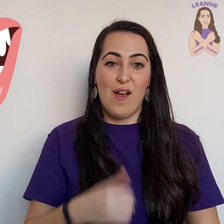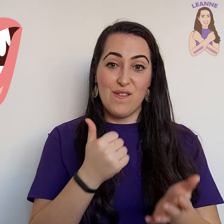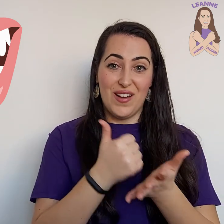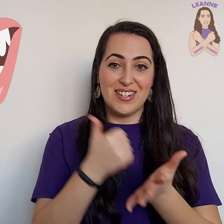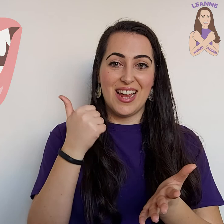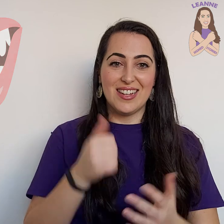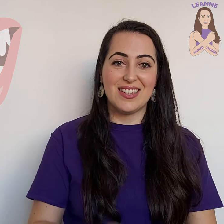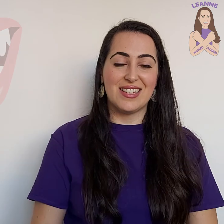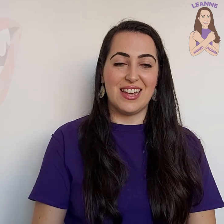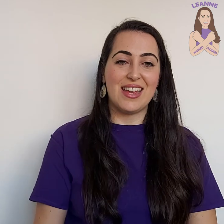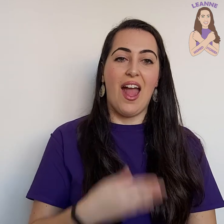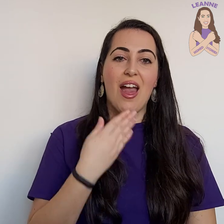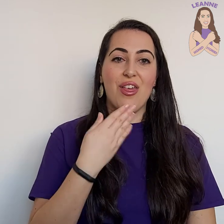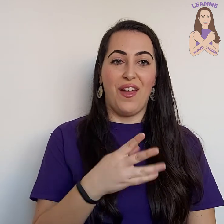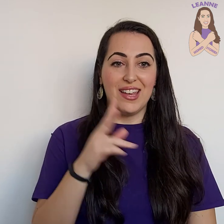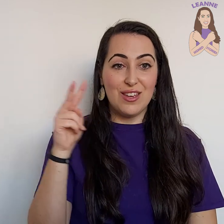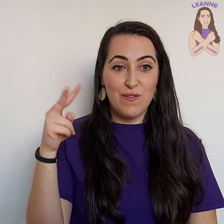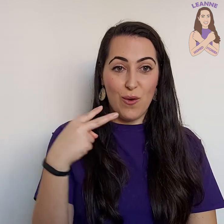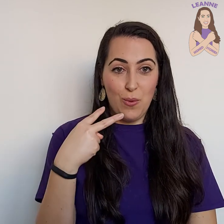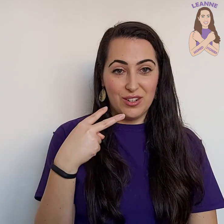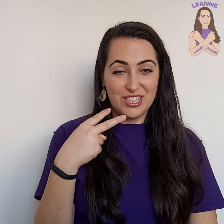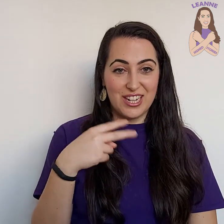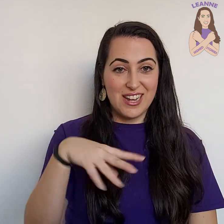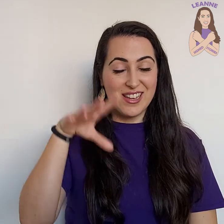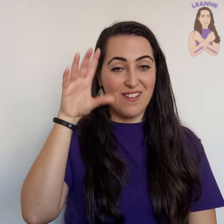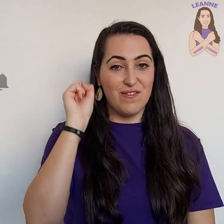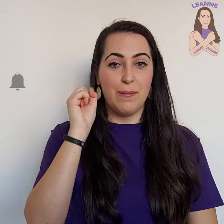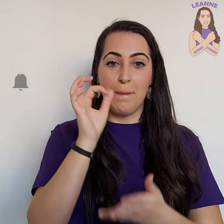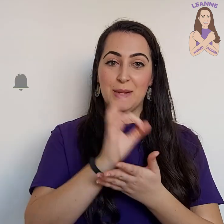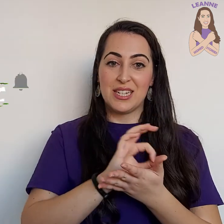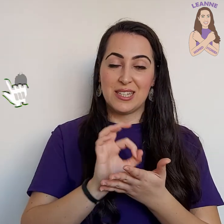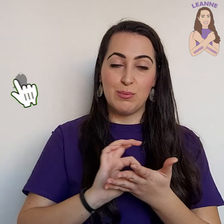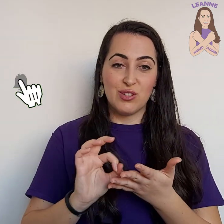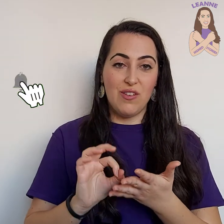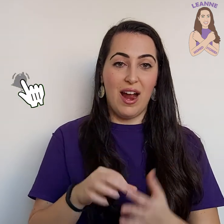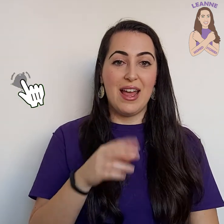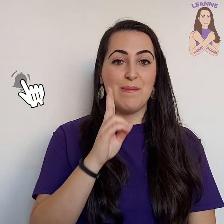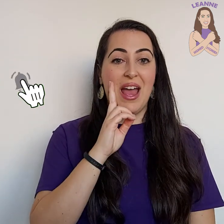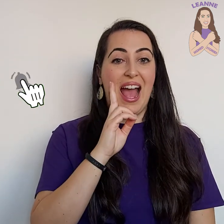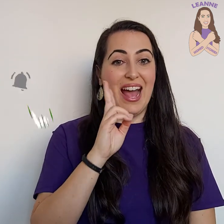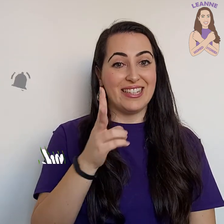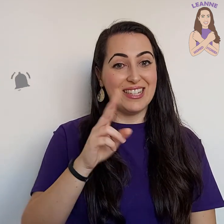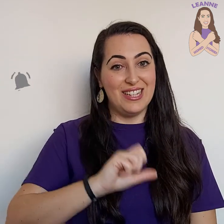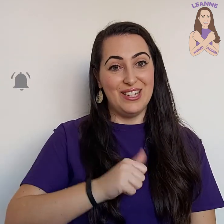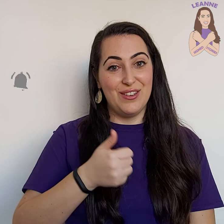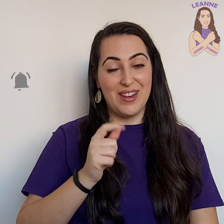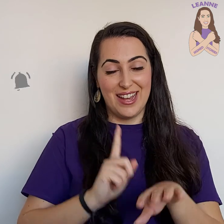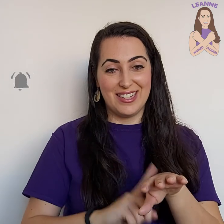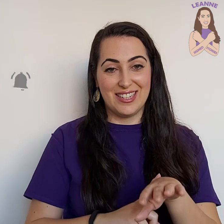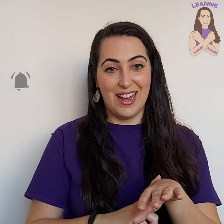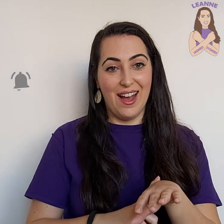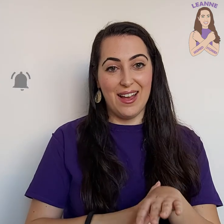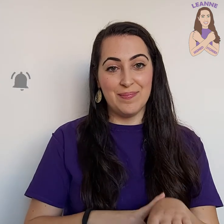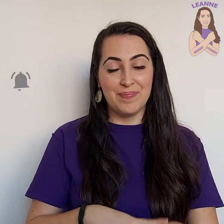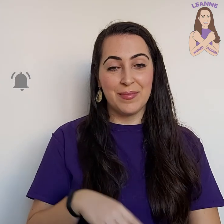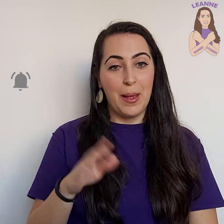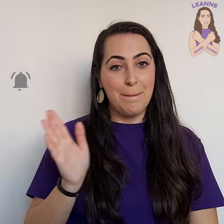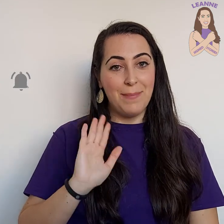Fantastic. Thank you for watching. Remember to subscribe and see you next time. Bye.